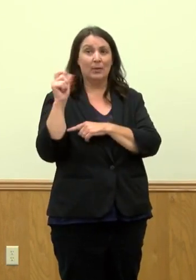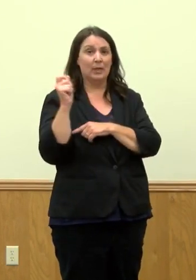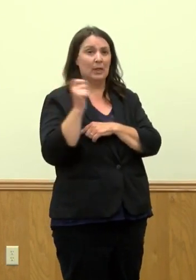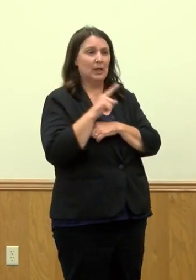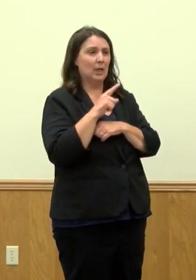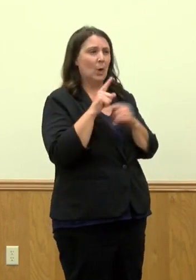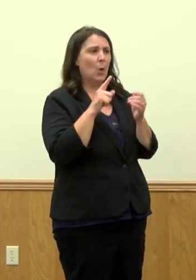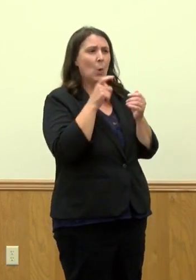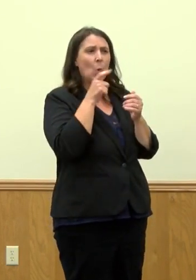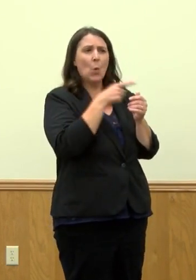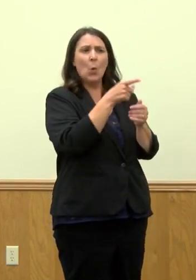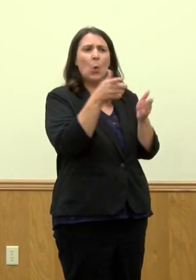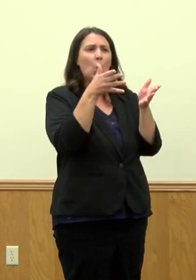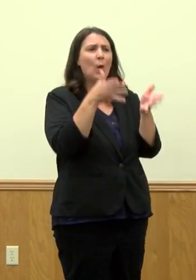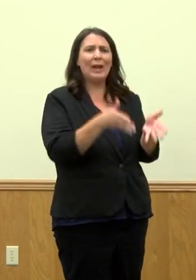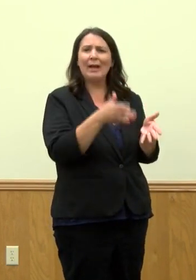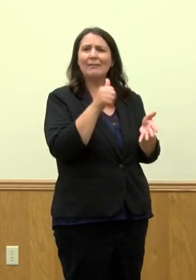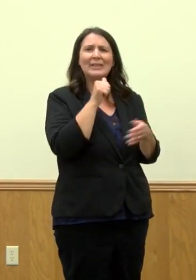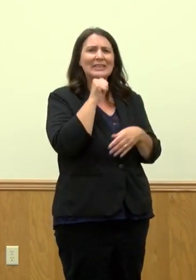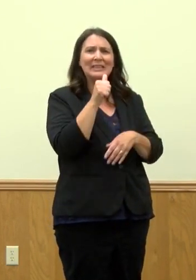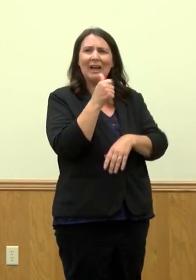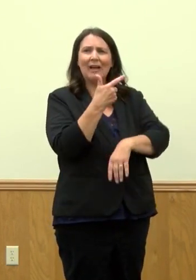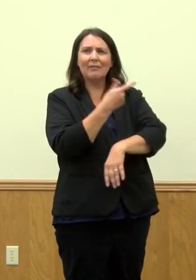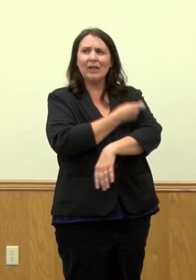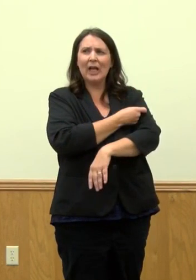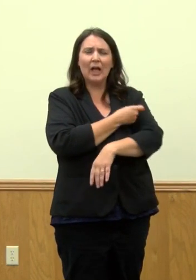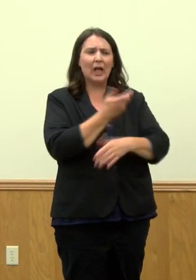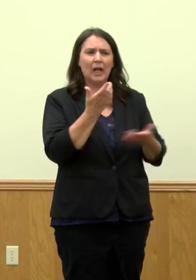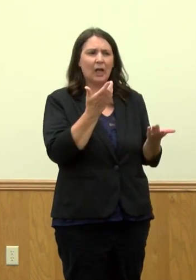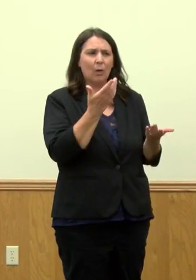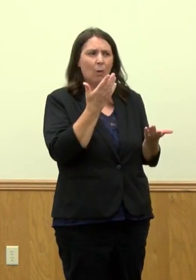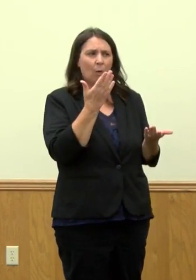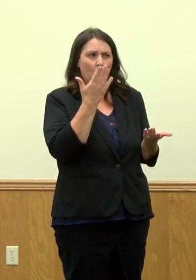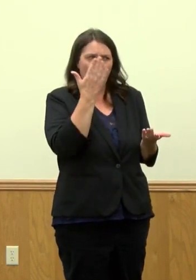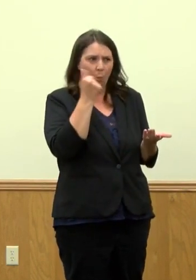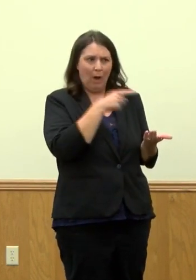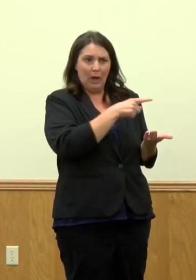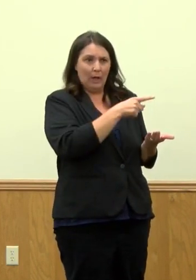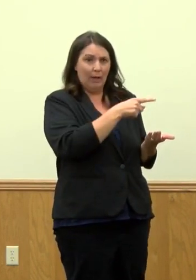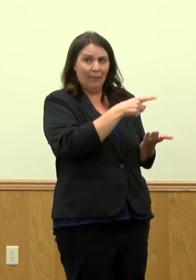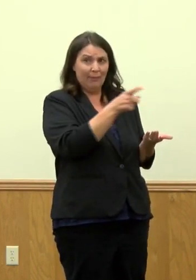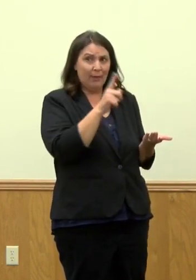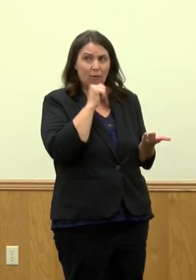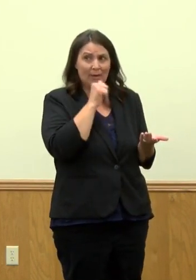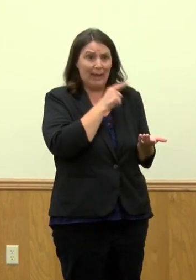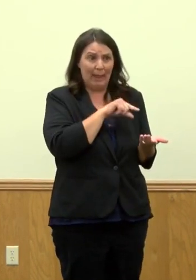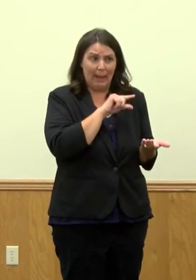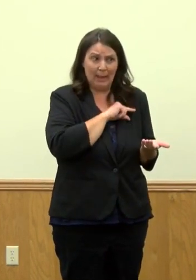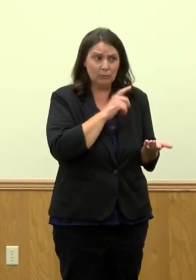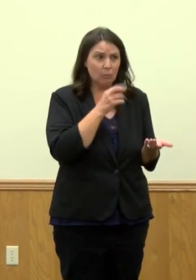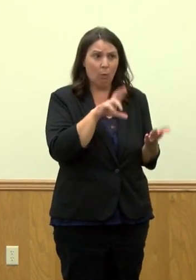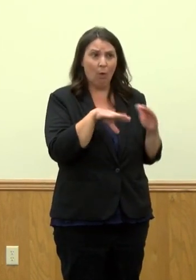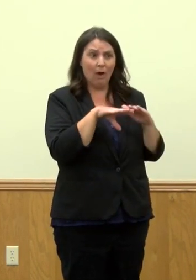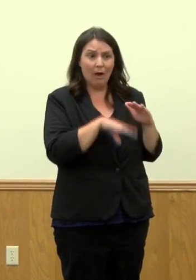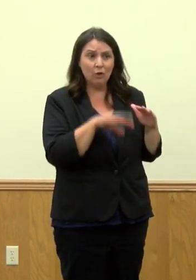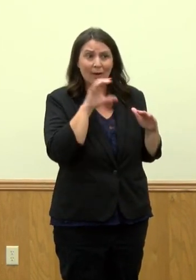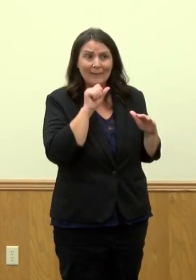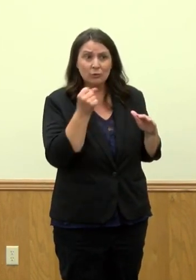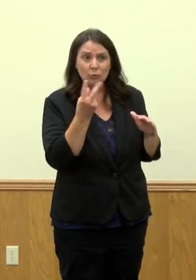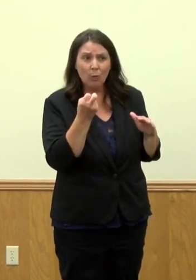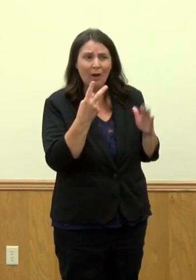in Detroit County, do you have any idea what percentage of that is not eligible or are these kids 12 and under? Like, assuming